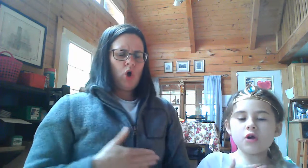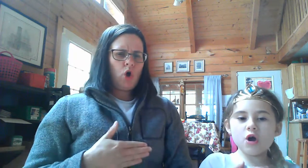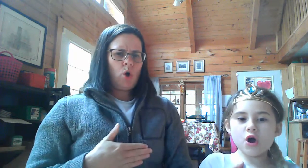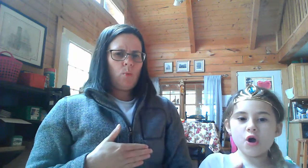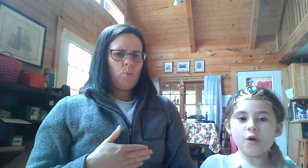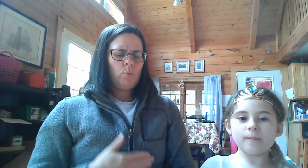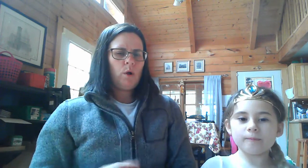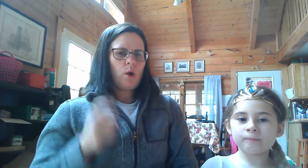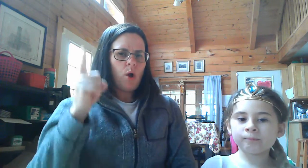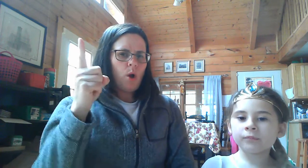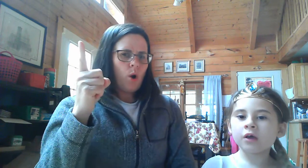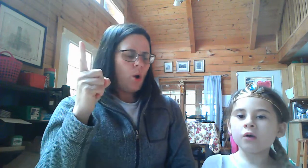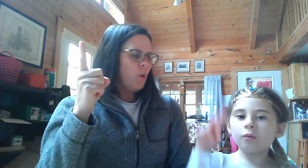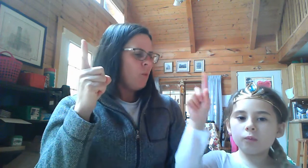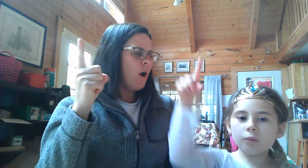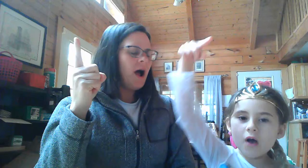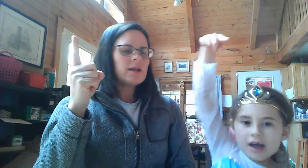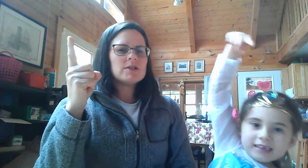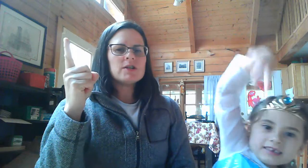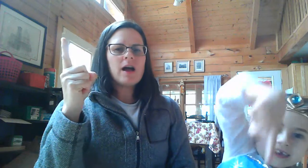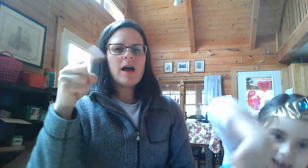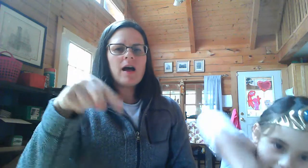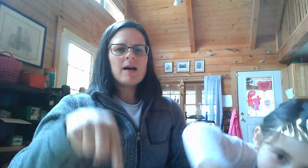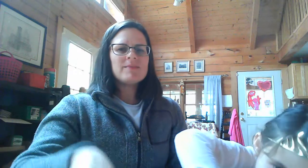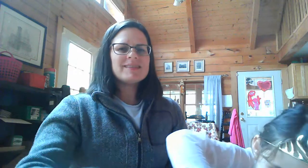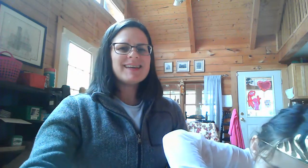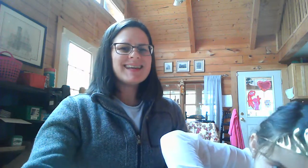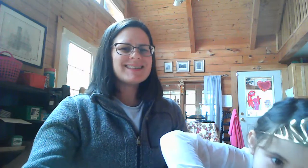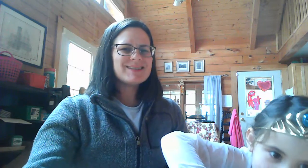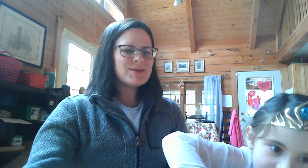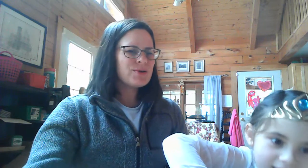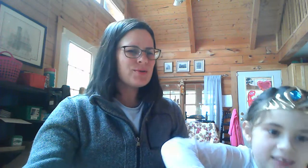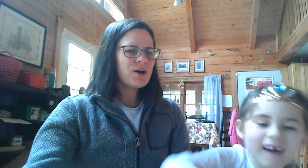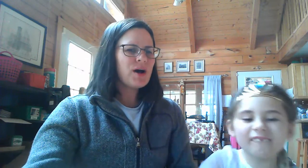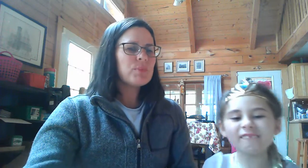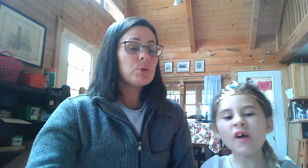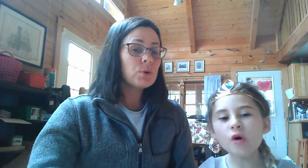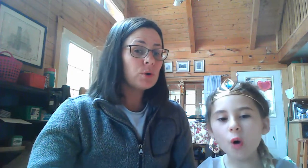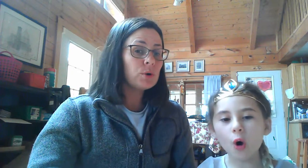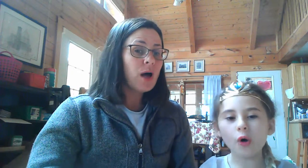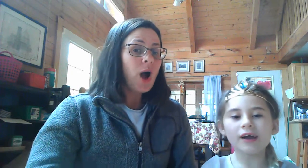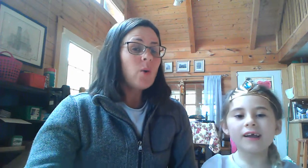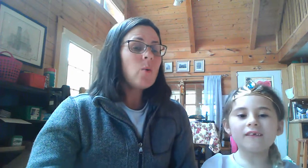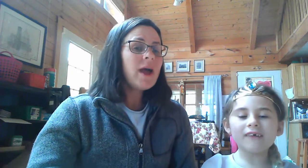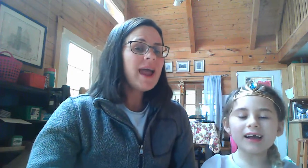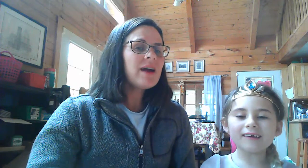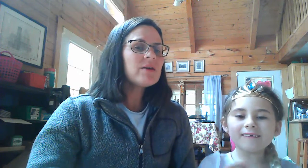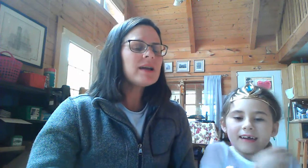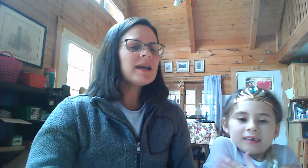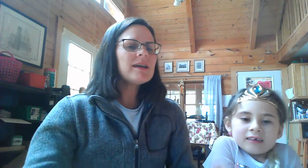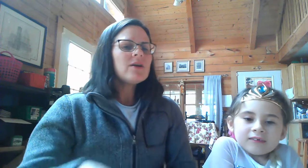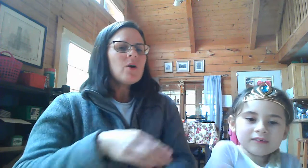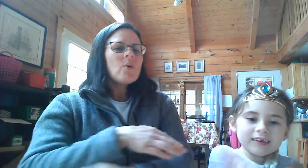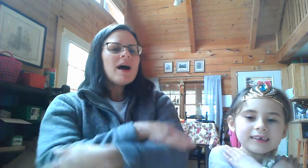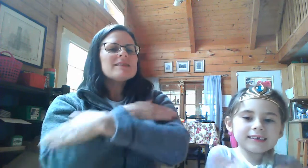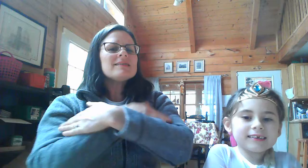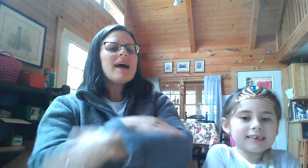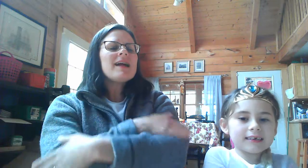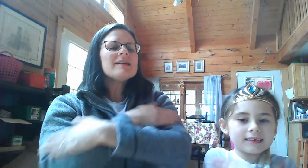One jumped into the pool where it was nice